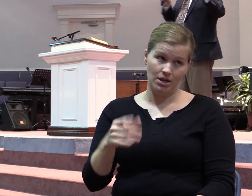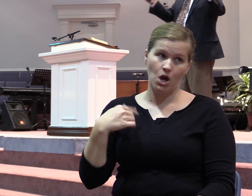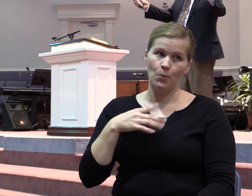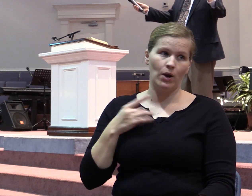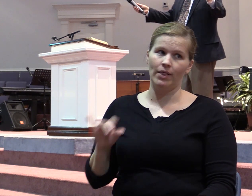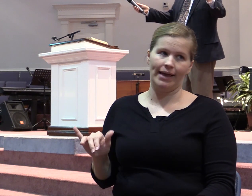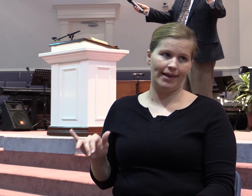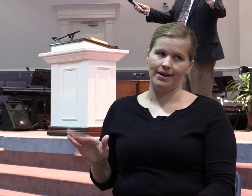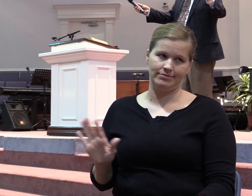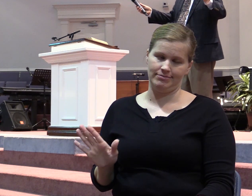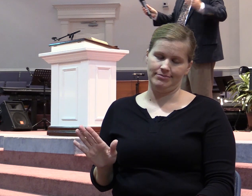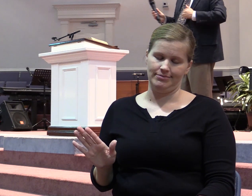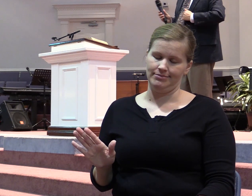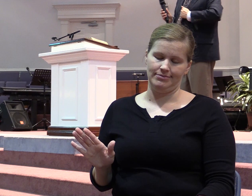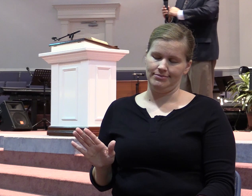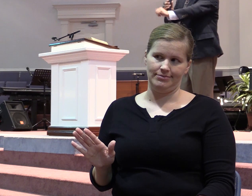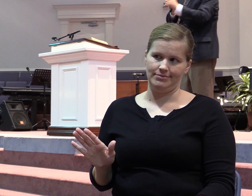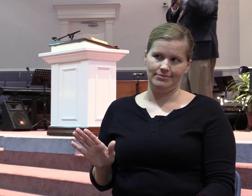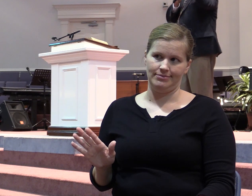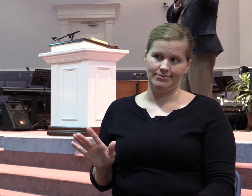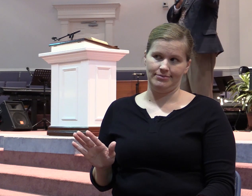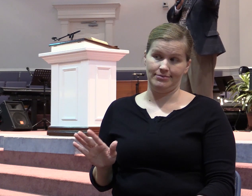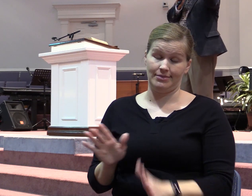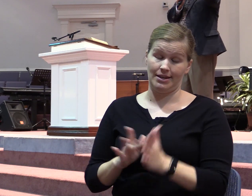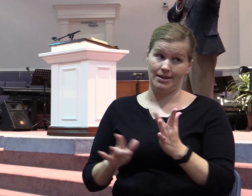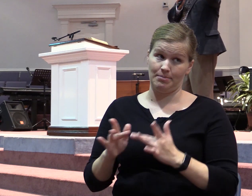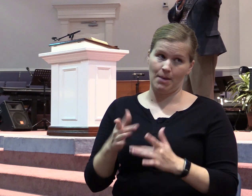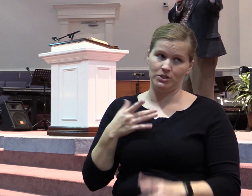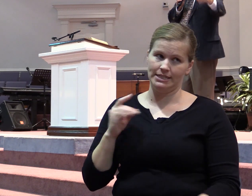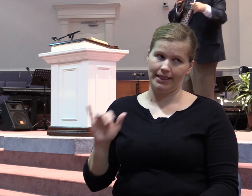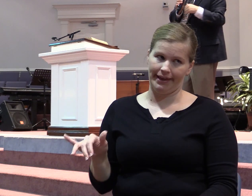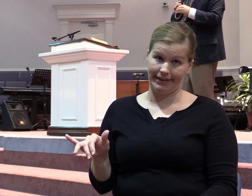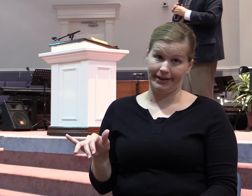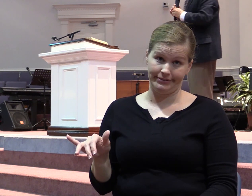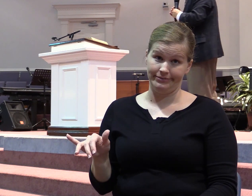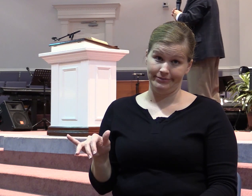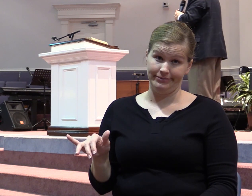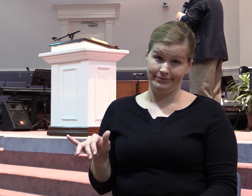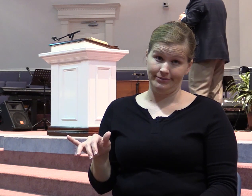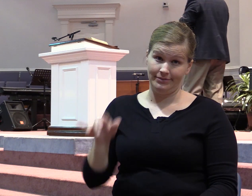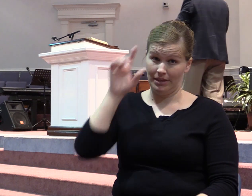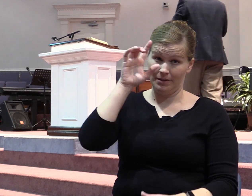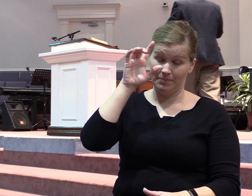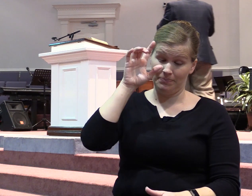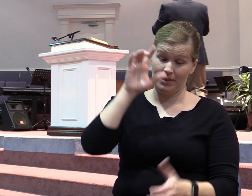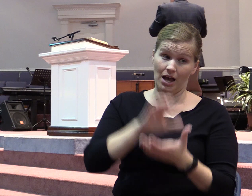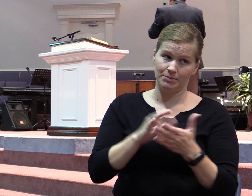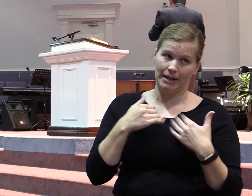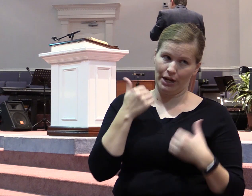That's right. Amen. That's right. The Bible still kind of frowns. Right. Amen. But this family